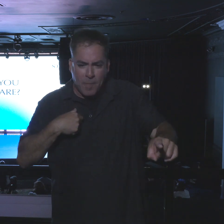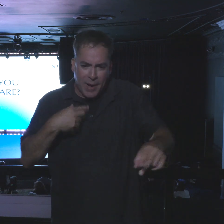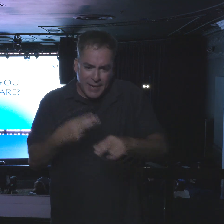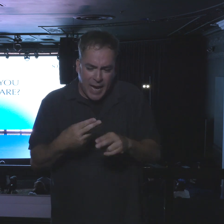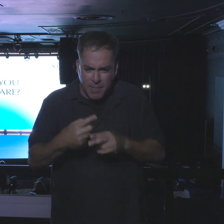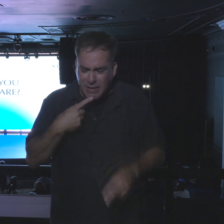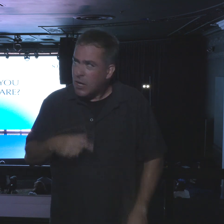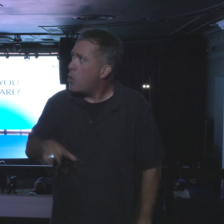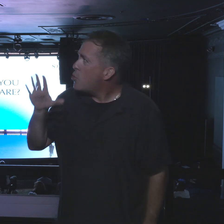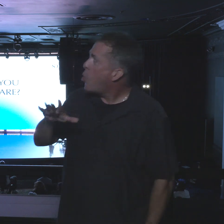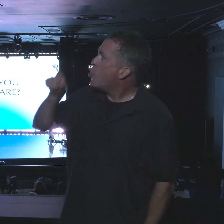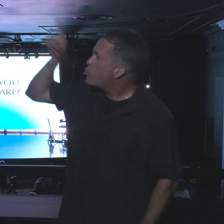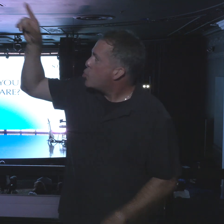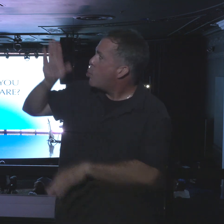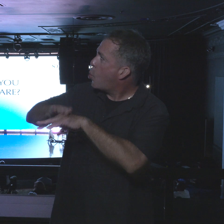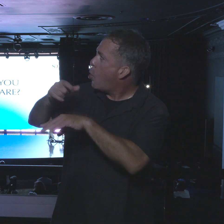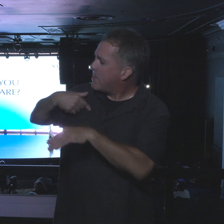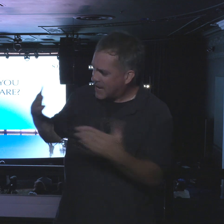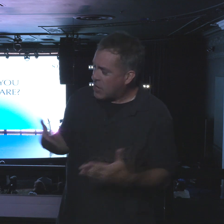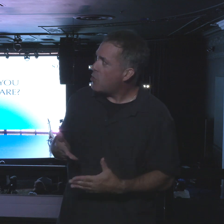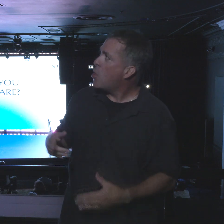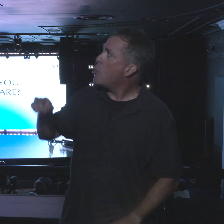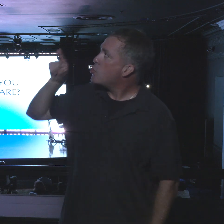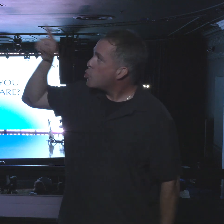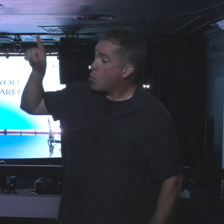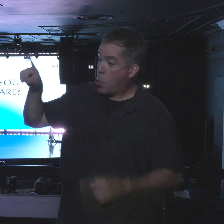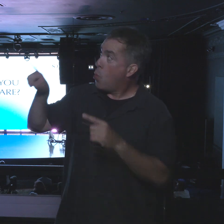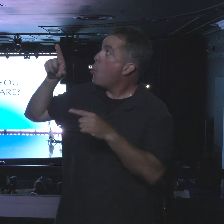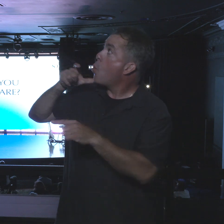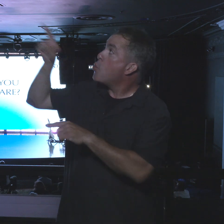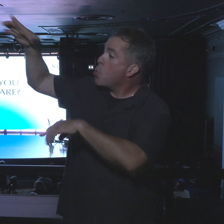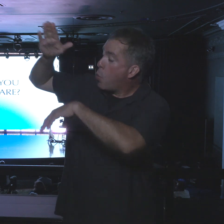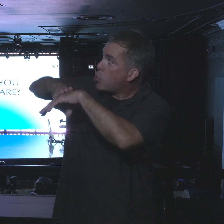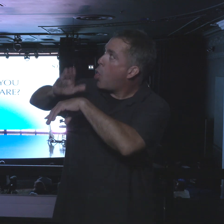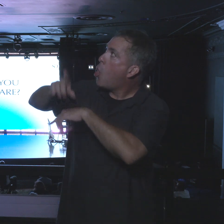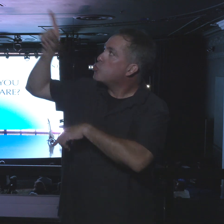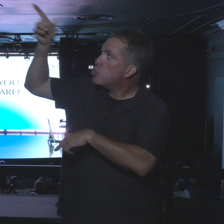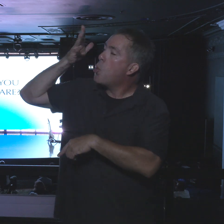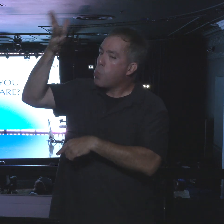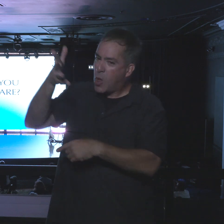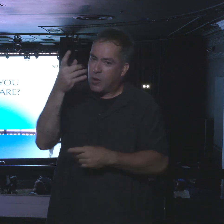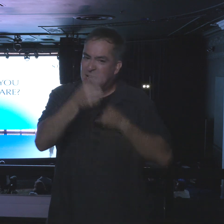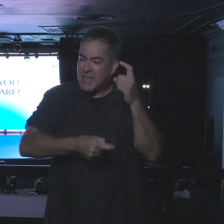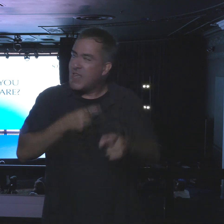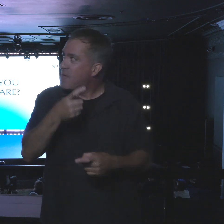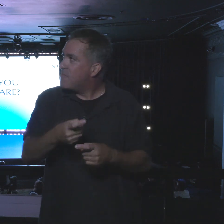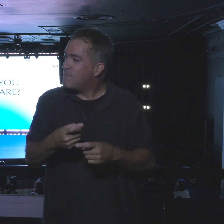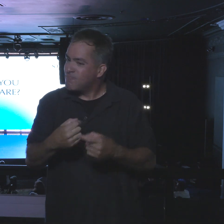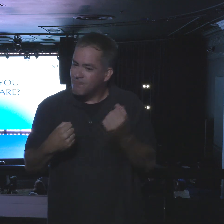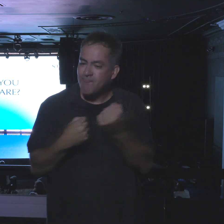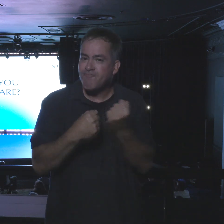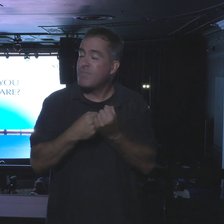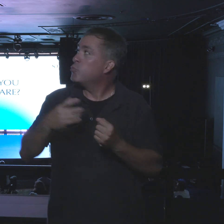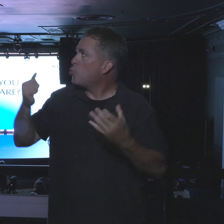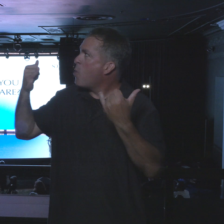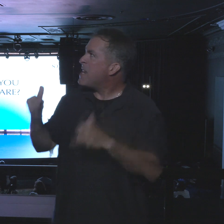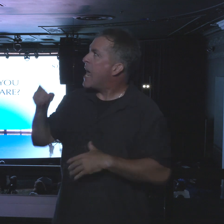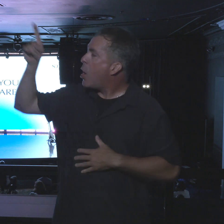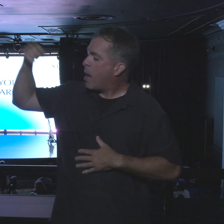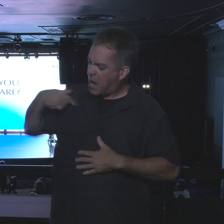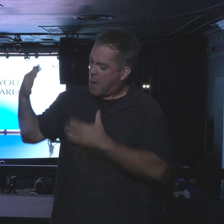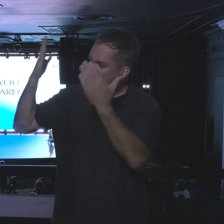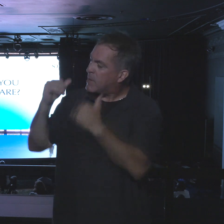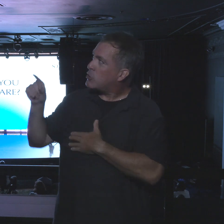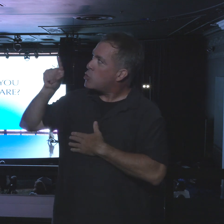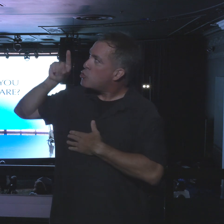I said, you called me here, God, and whom you call, you equip. So God, right now, I am